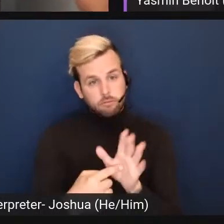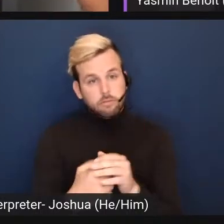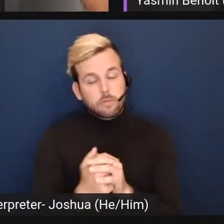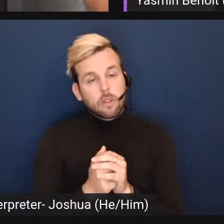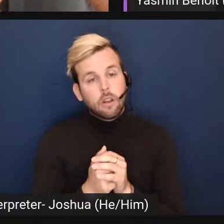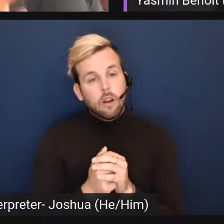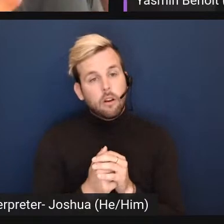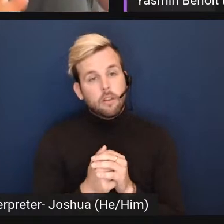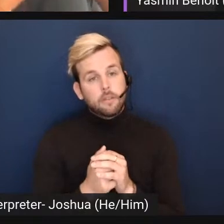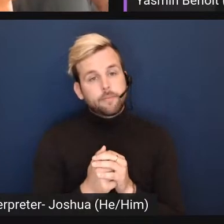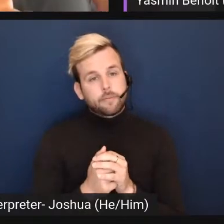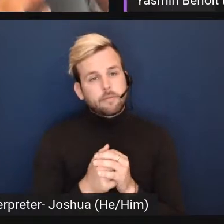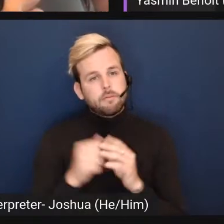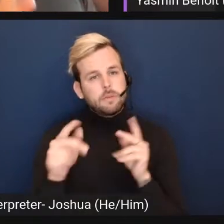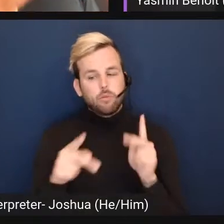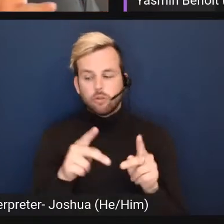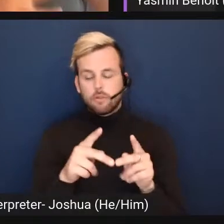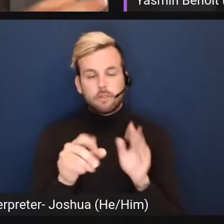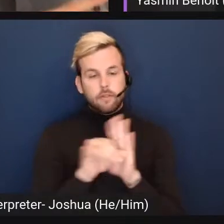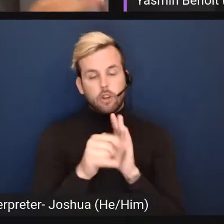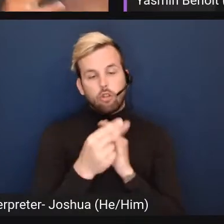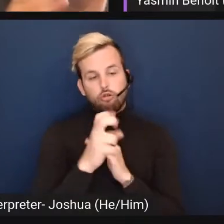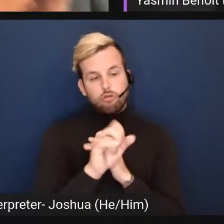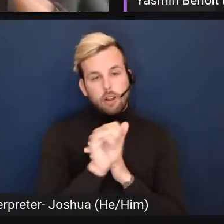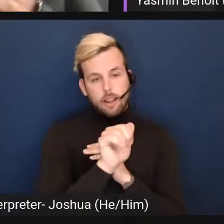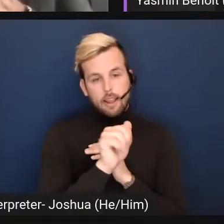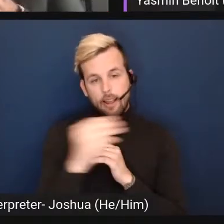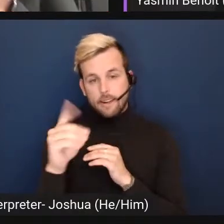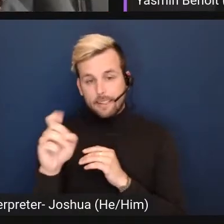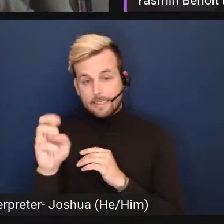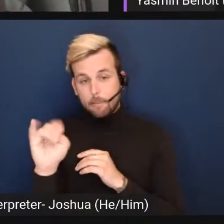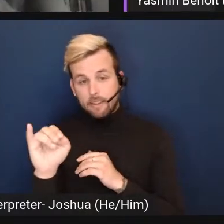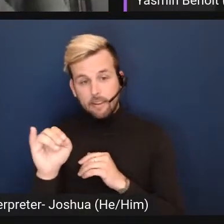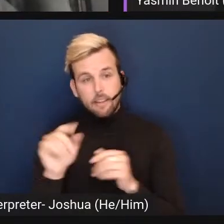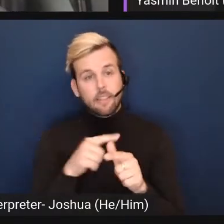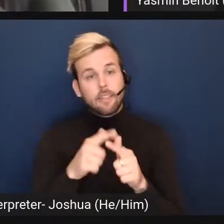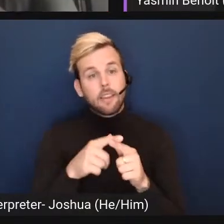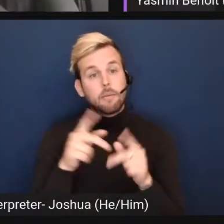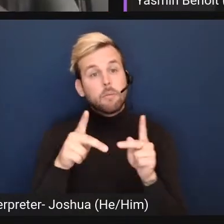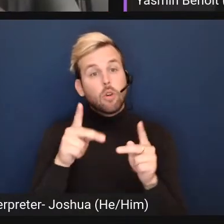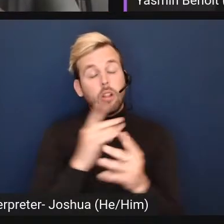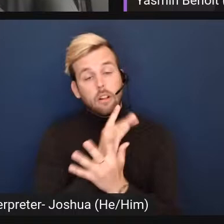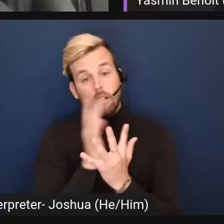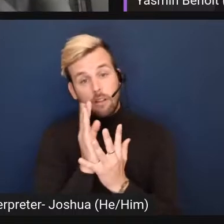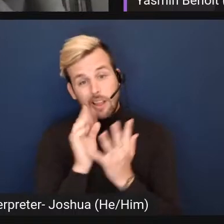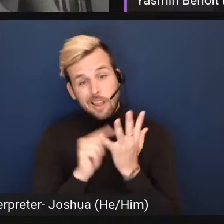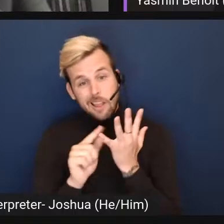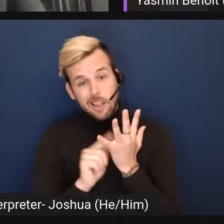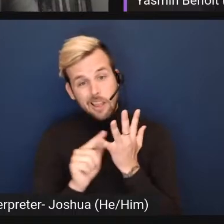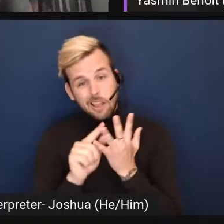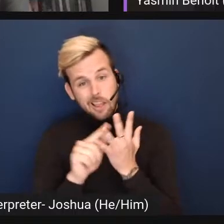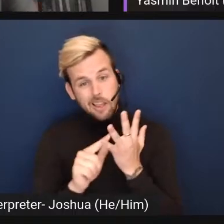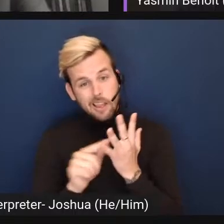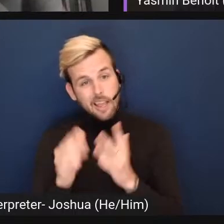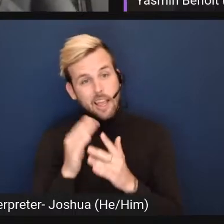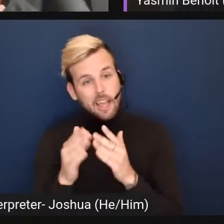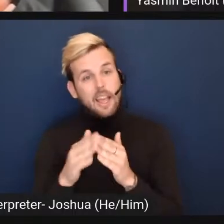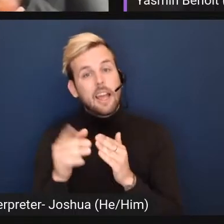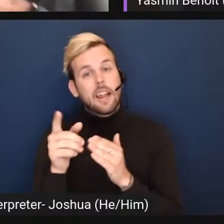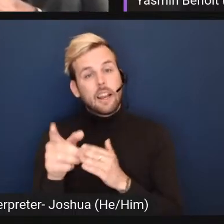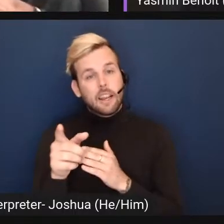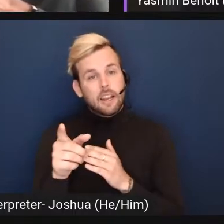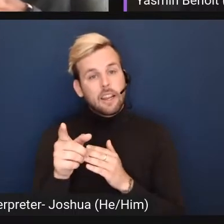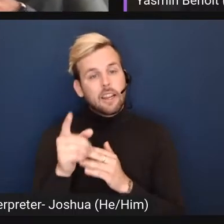and so, uh, those folks identified as gray-a and demi. And then you had folks at the end of the spectrum, uh, who